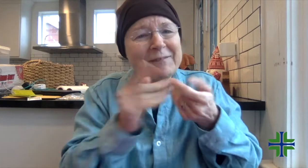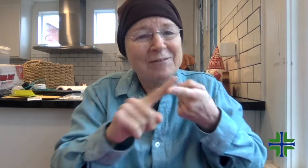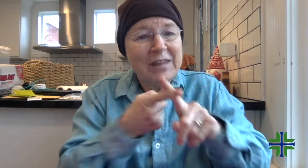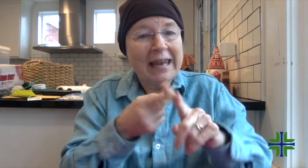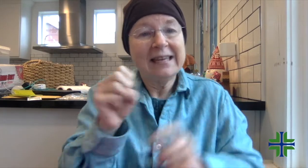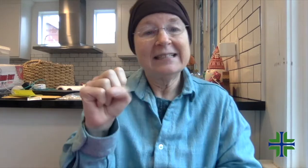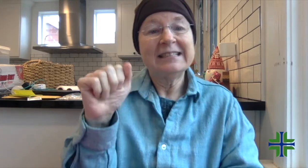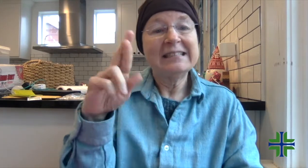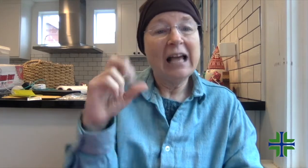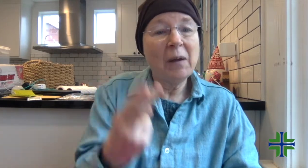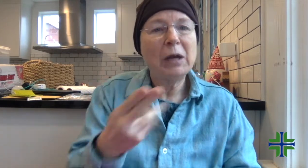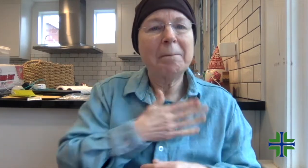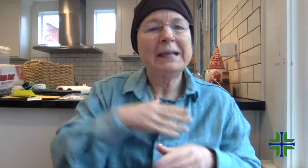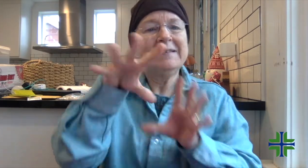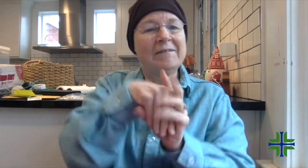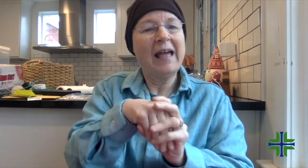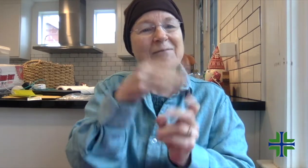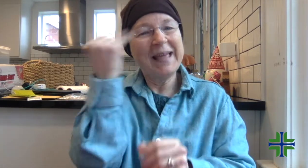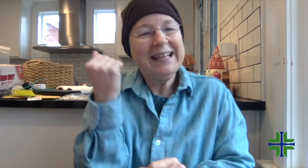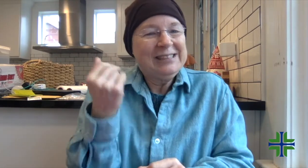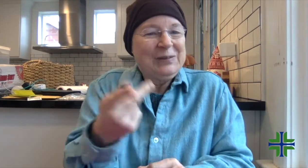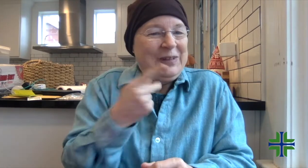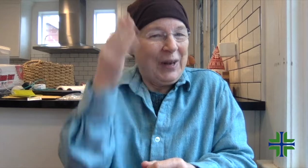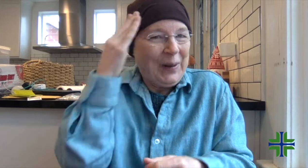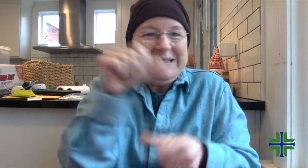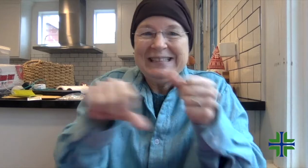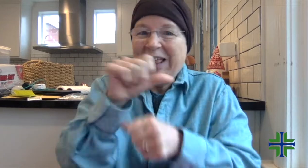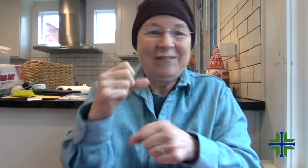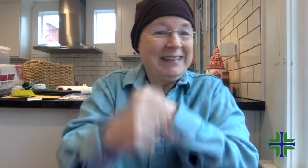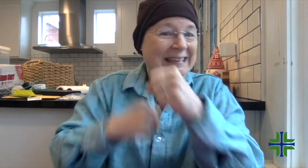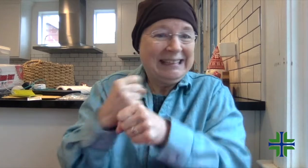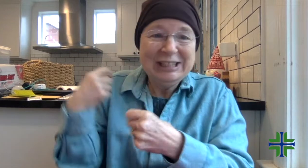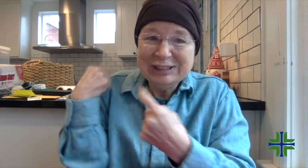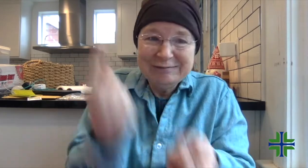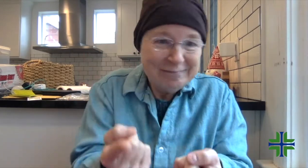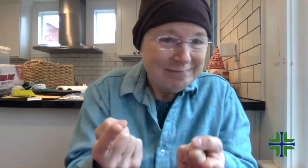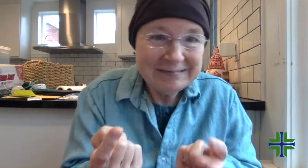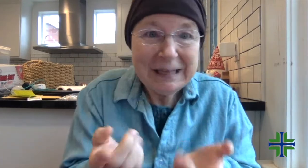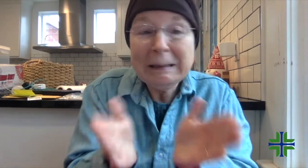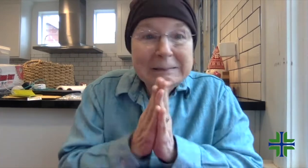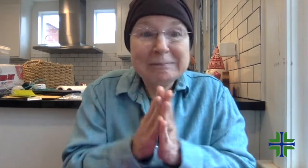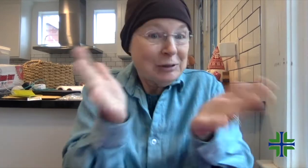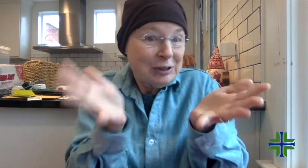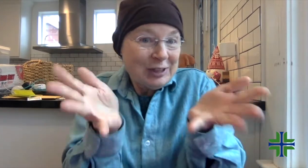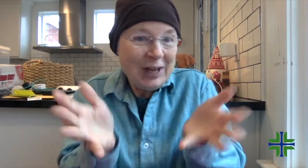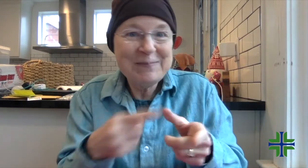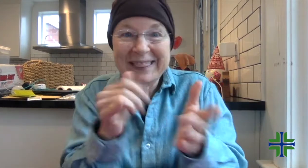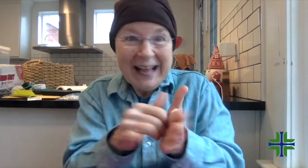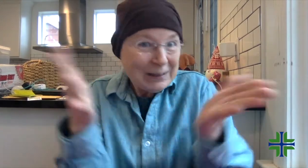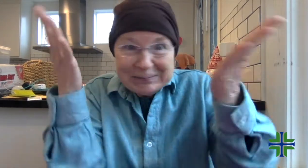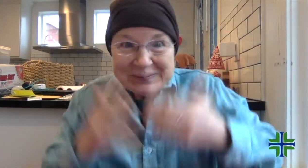I asked my good friend Sarah to be involved with this too because we've known each other for several years